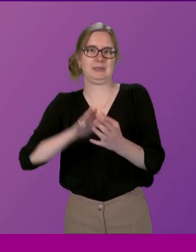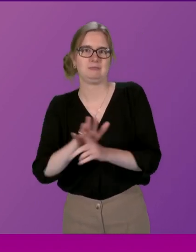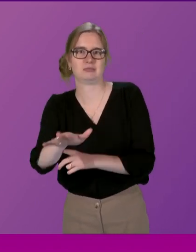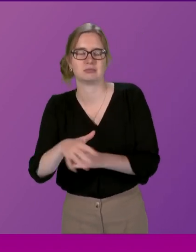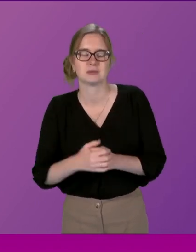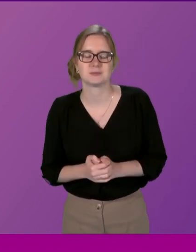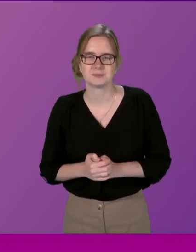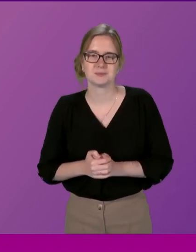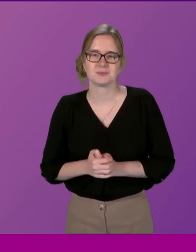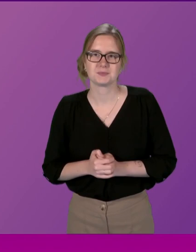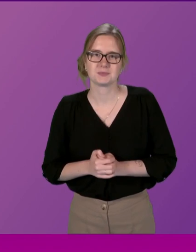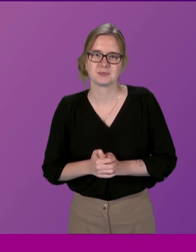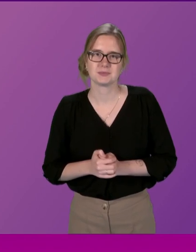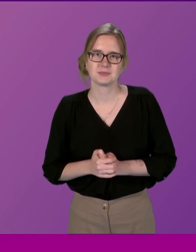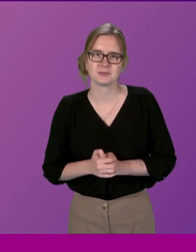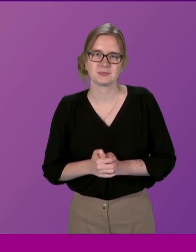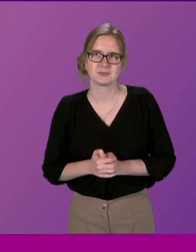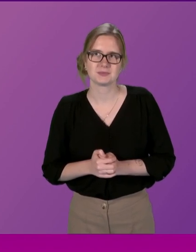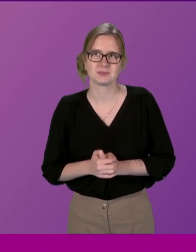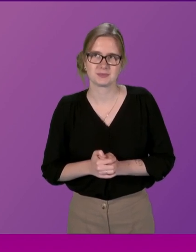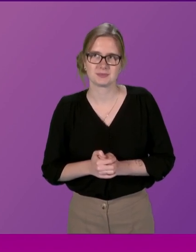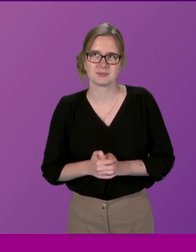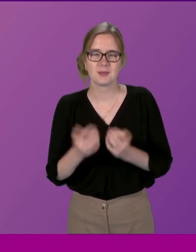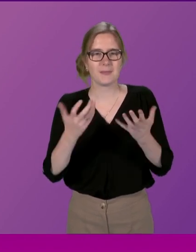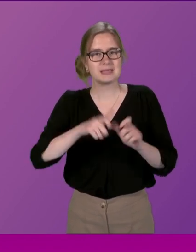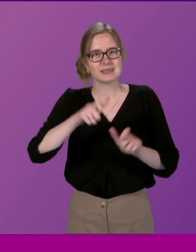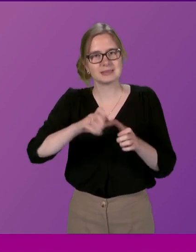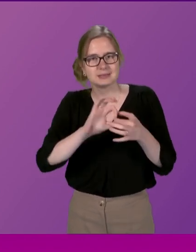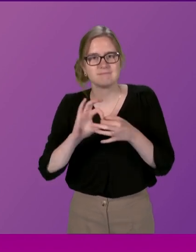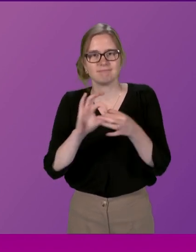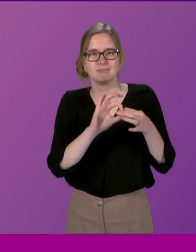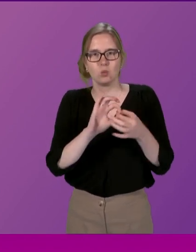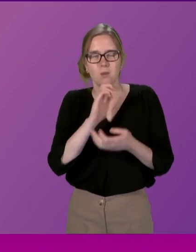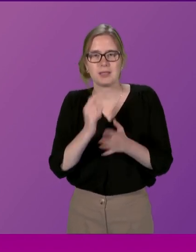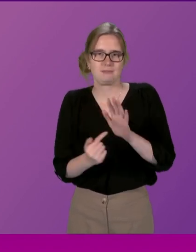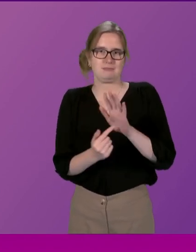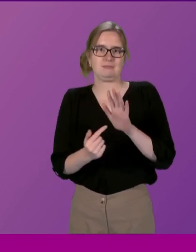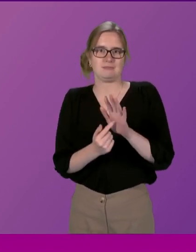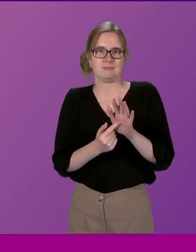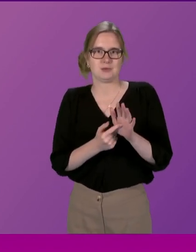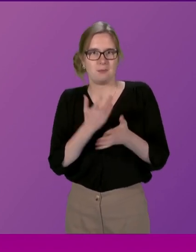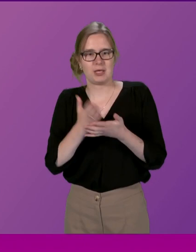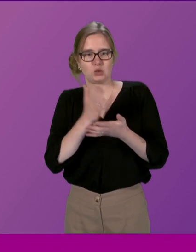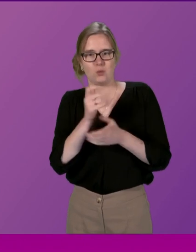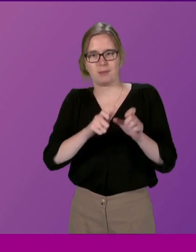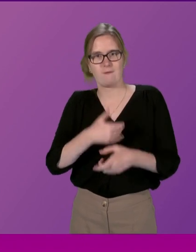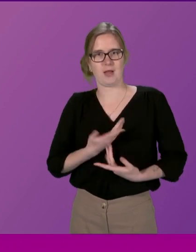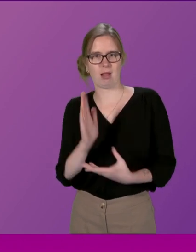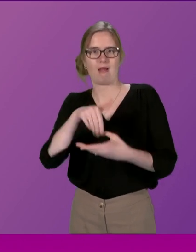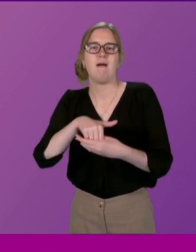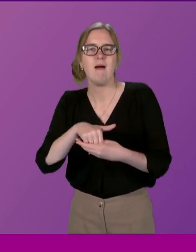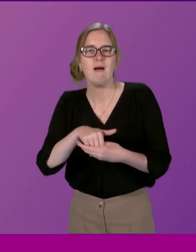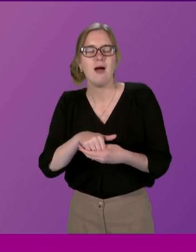the purpose many citizen assemblies will be instrumental in doing this however